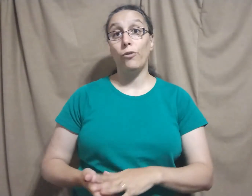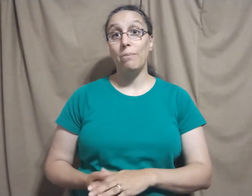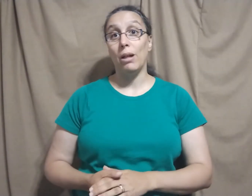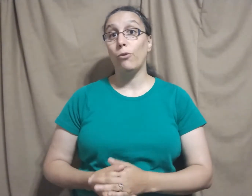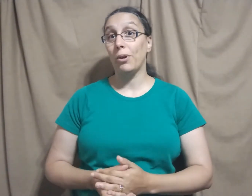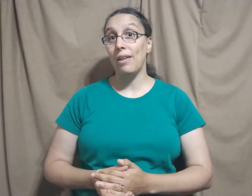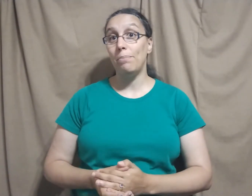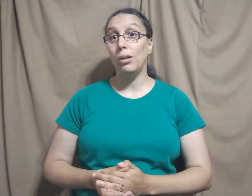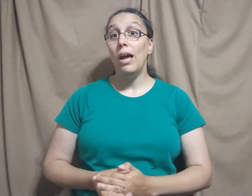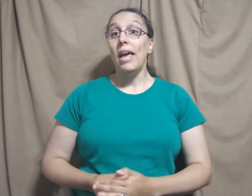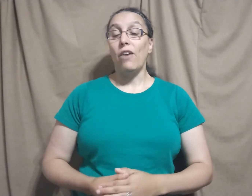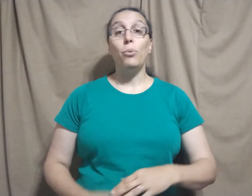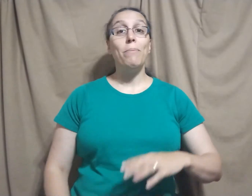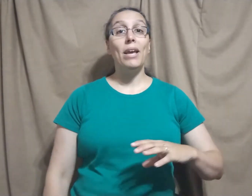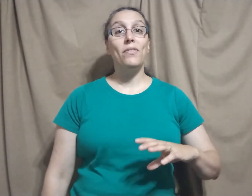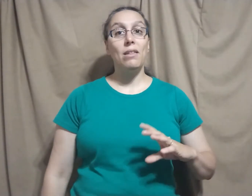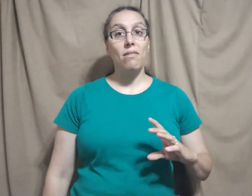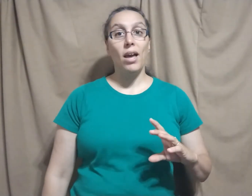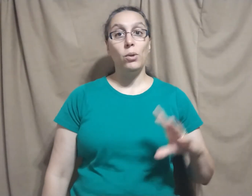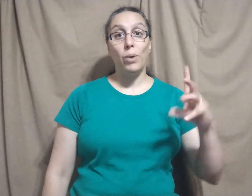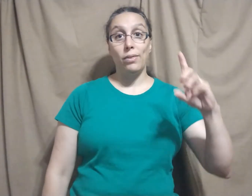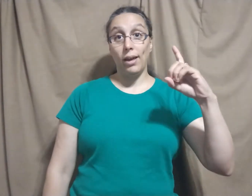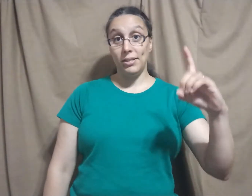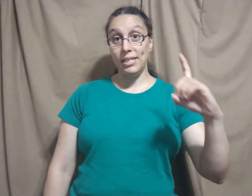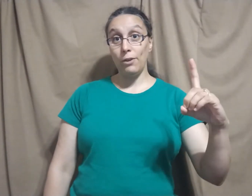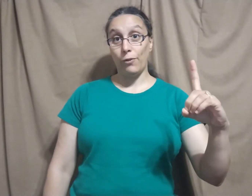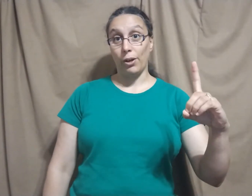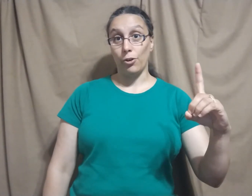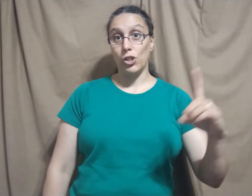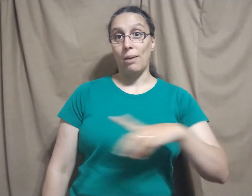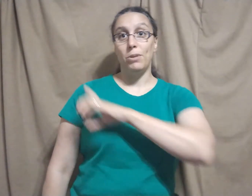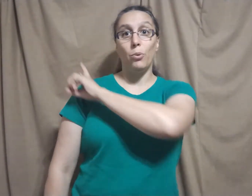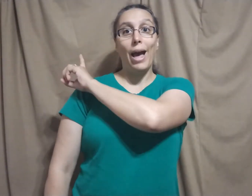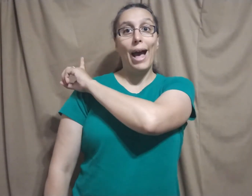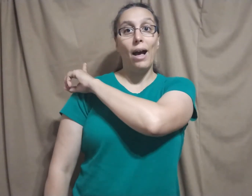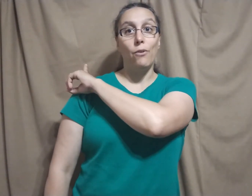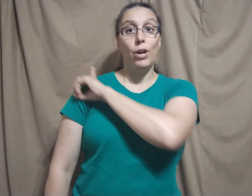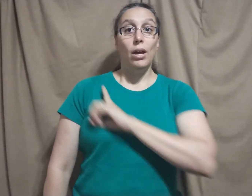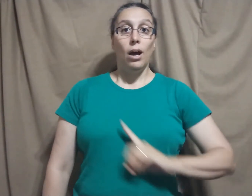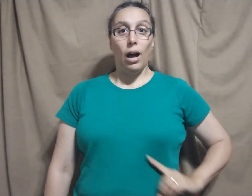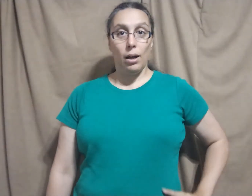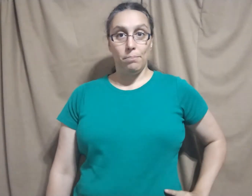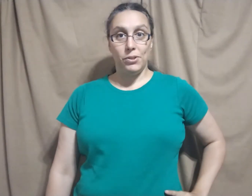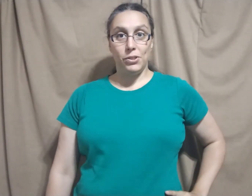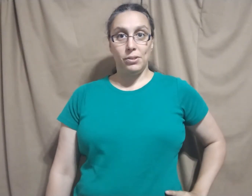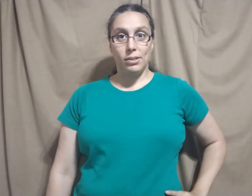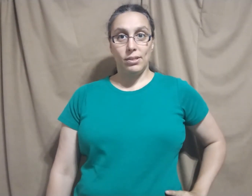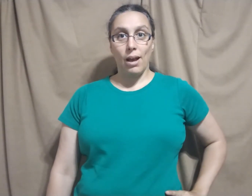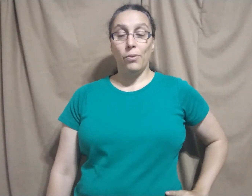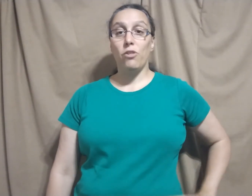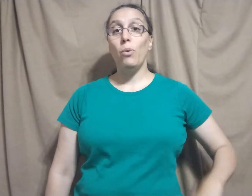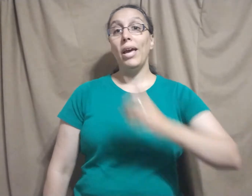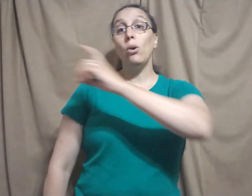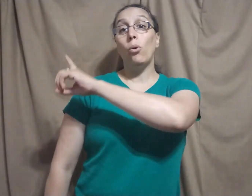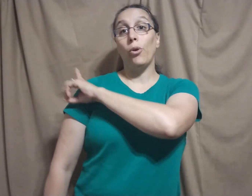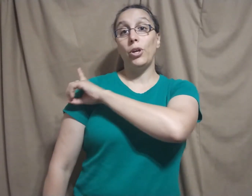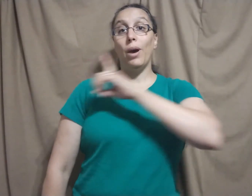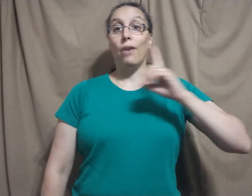female. Now, for example, if we make the sign with a D finger shape, you have down this way or you have